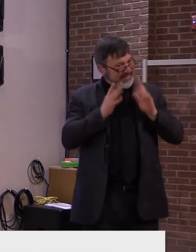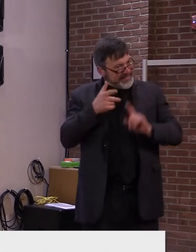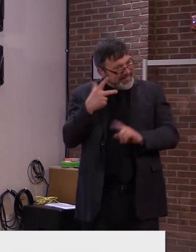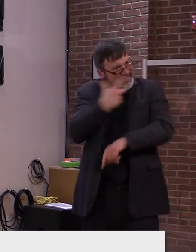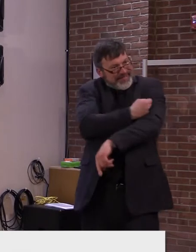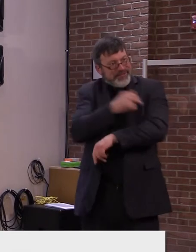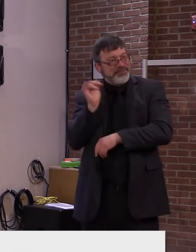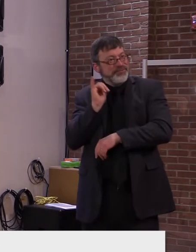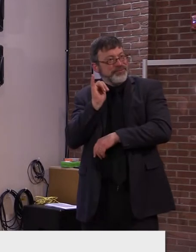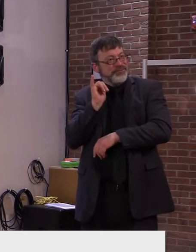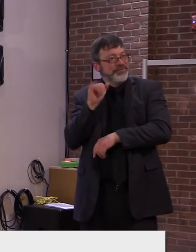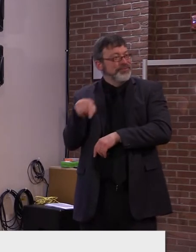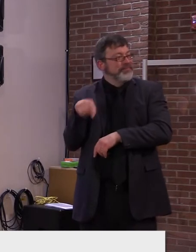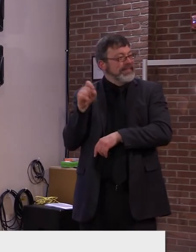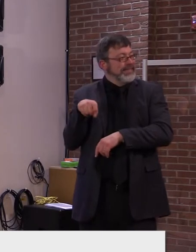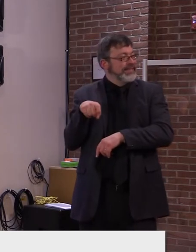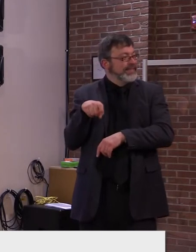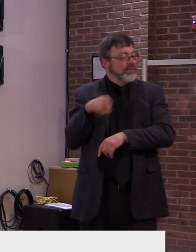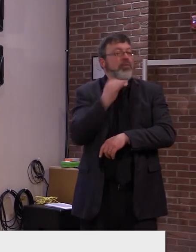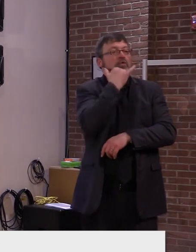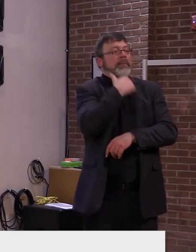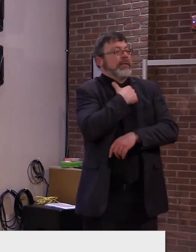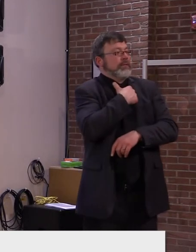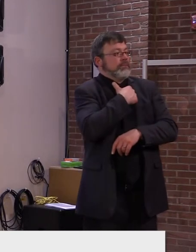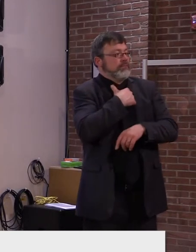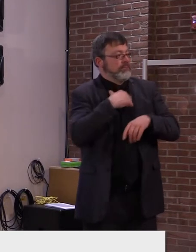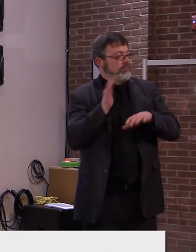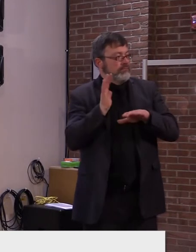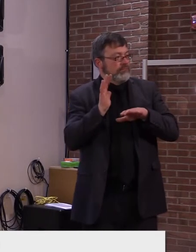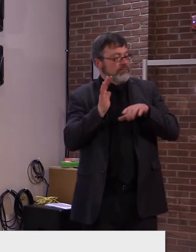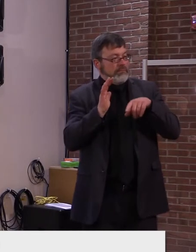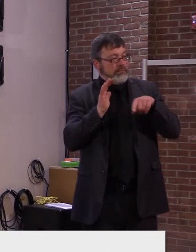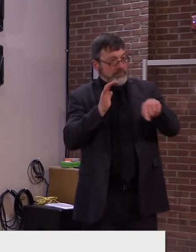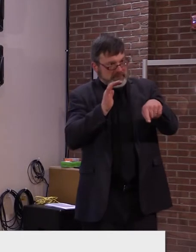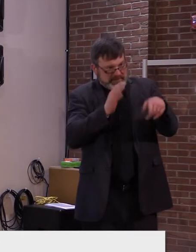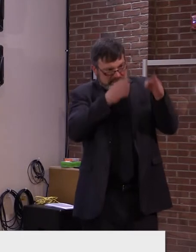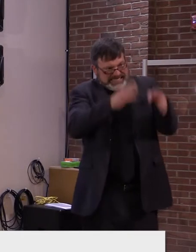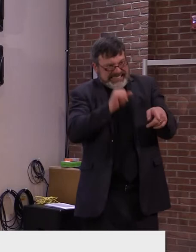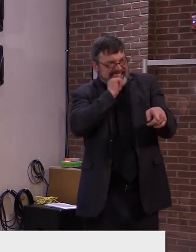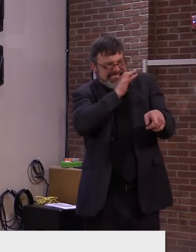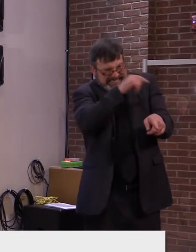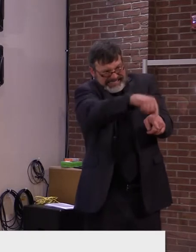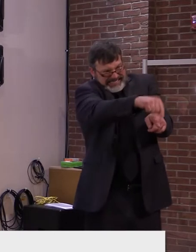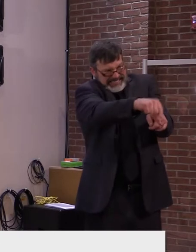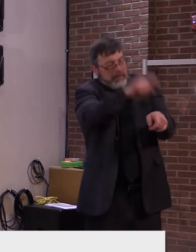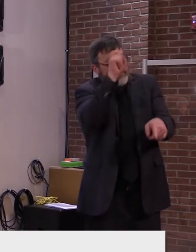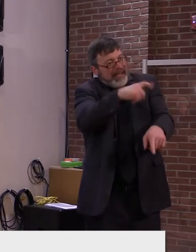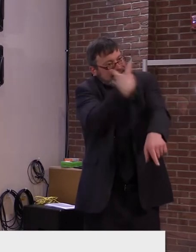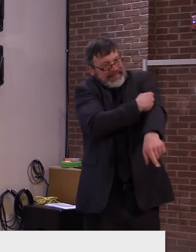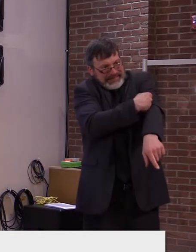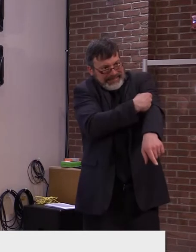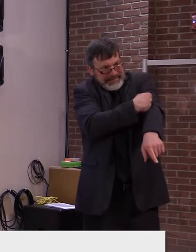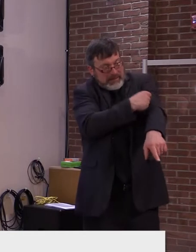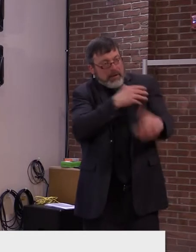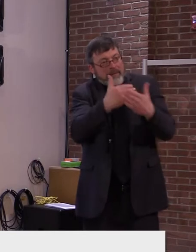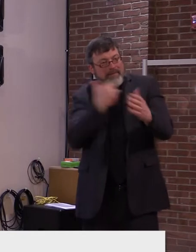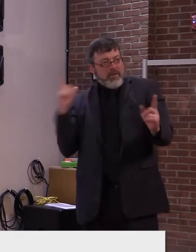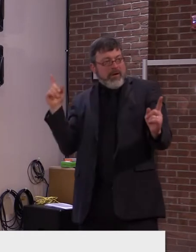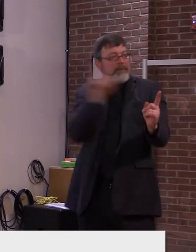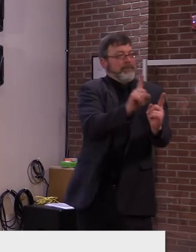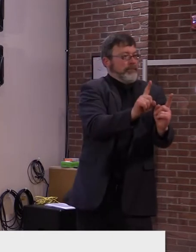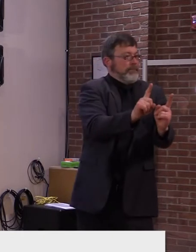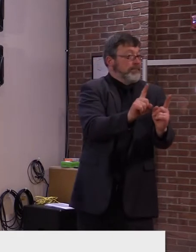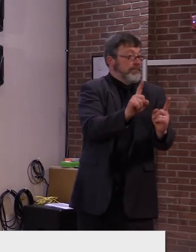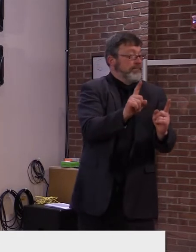equal to two weeks following the receipt of the second dose in a two dose series or greater than or equal to two